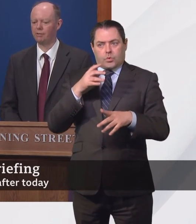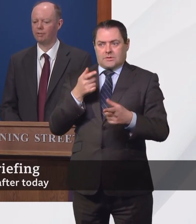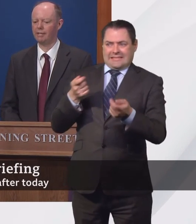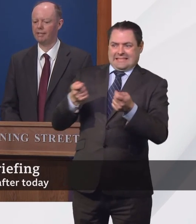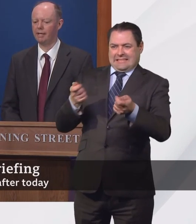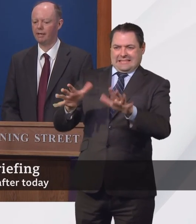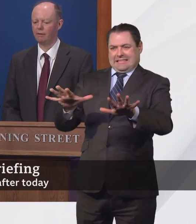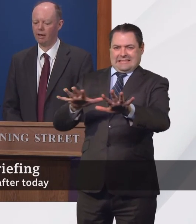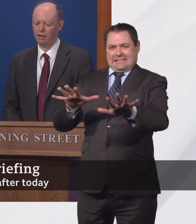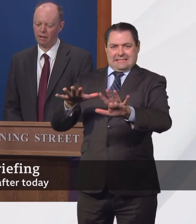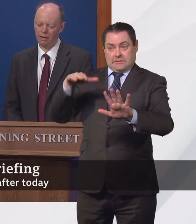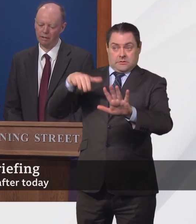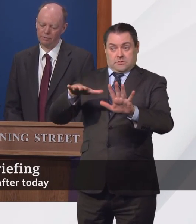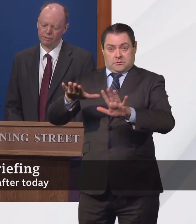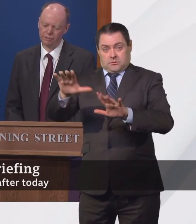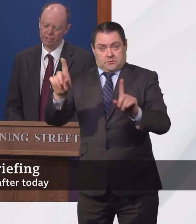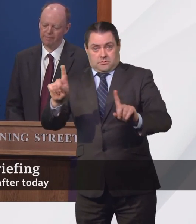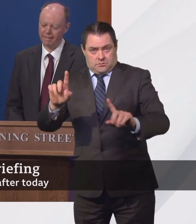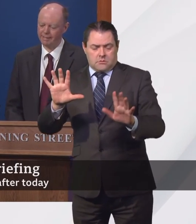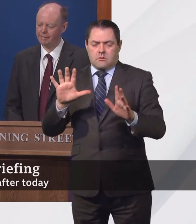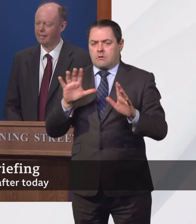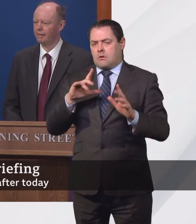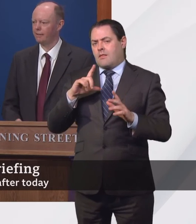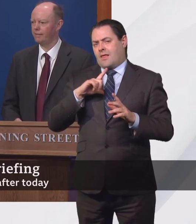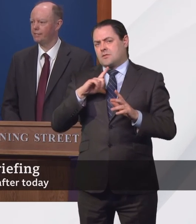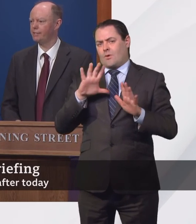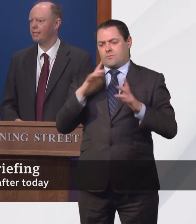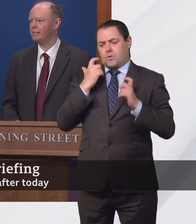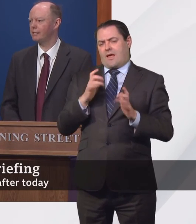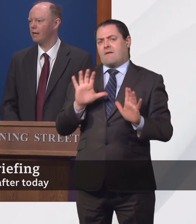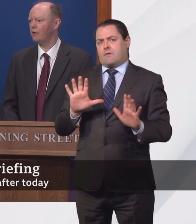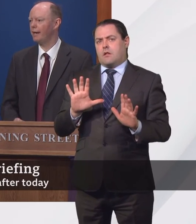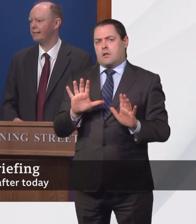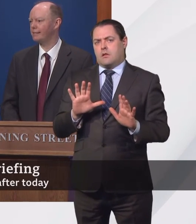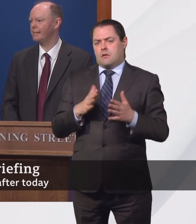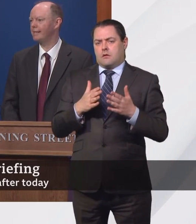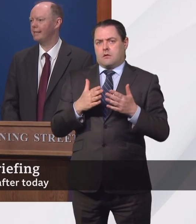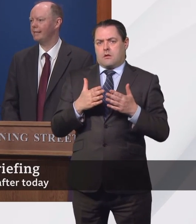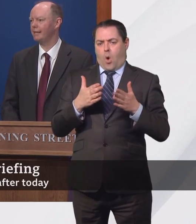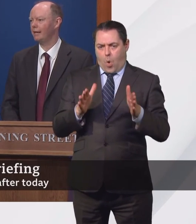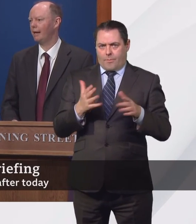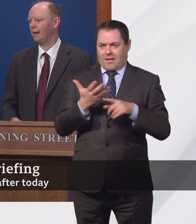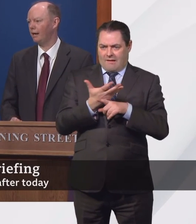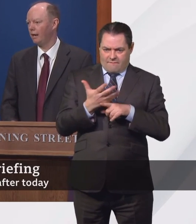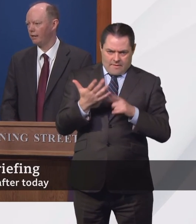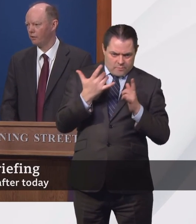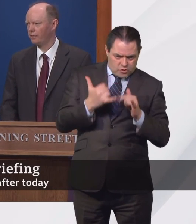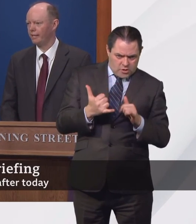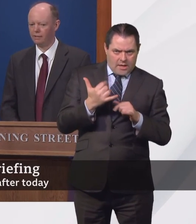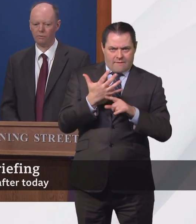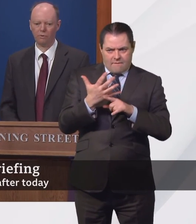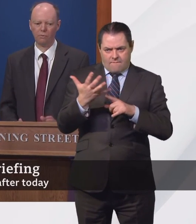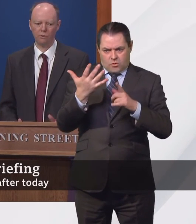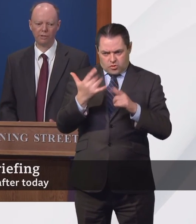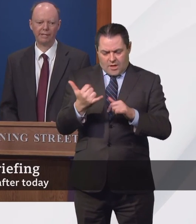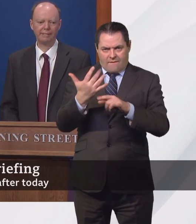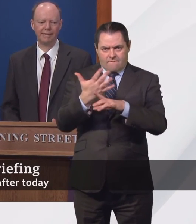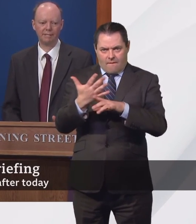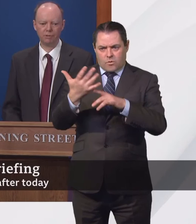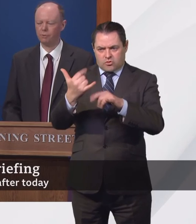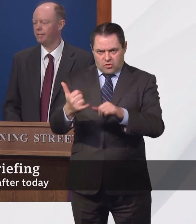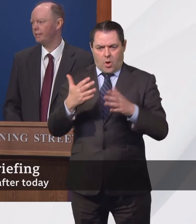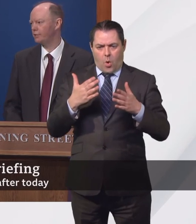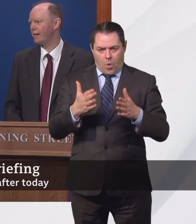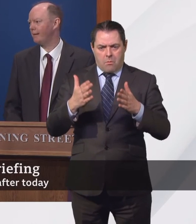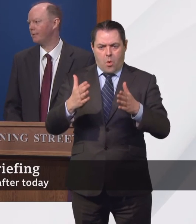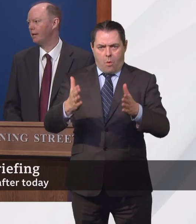absolutely determined that this is a slow and steady unlocking, looking at